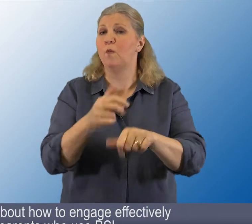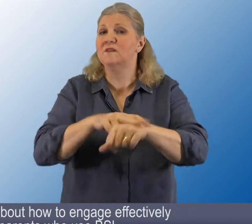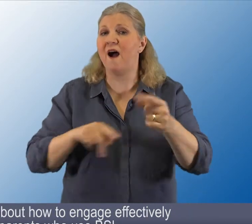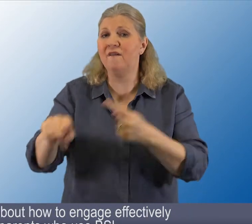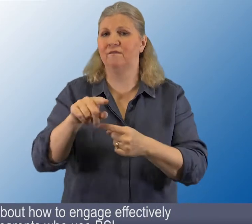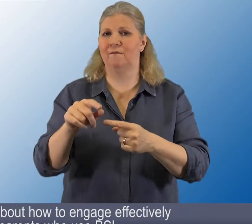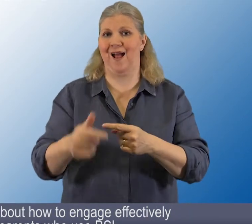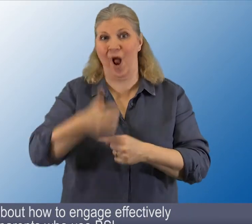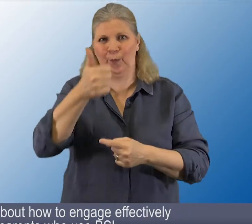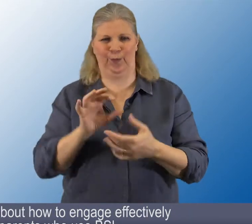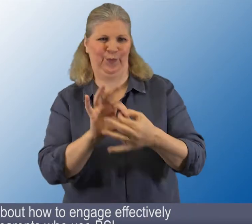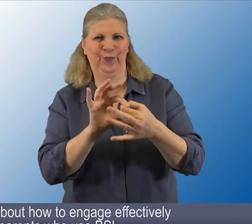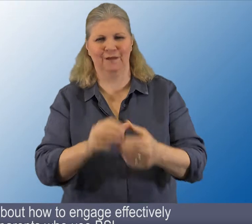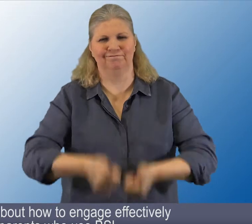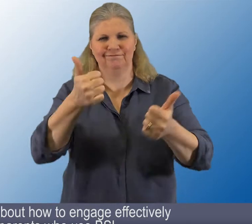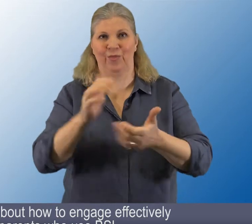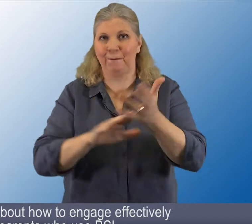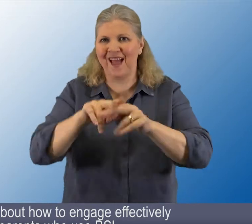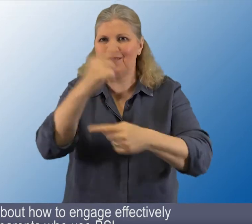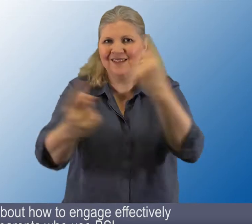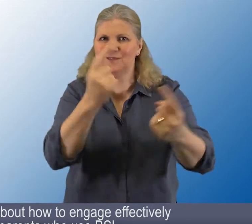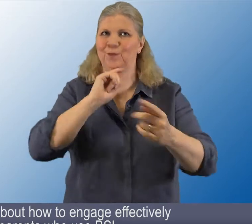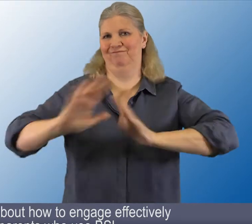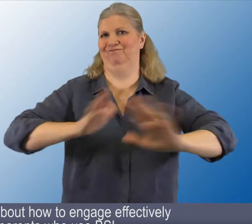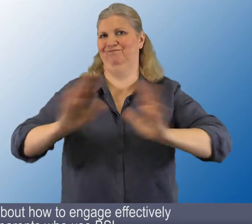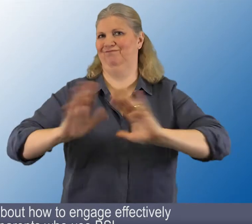staff about how to engage effectively with parents who use BSL.